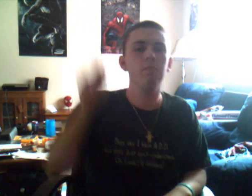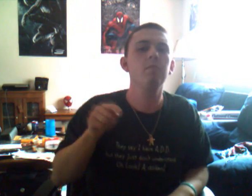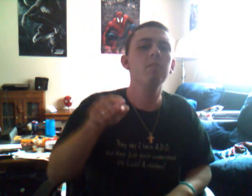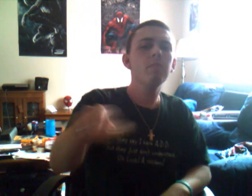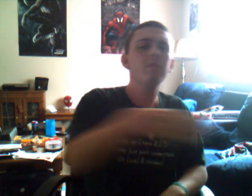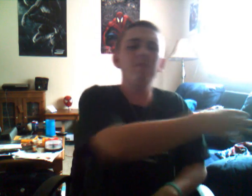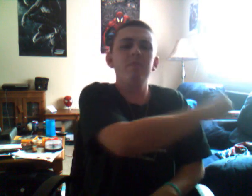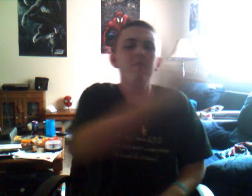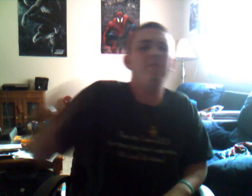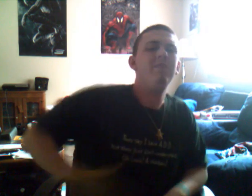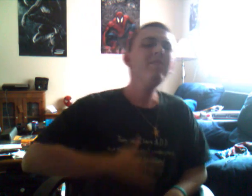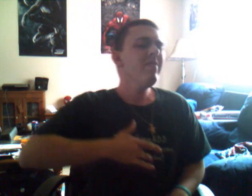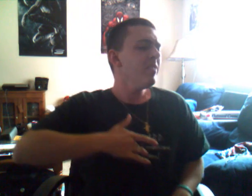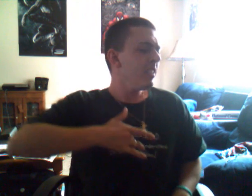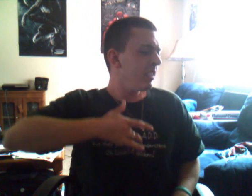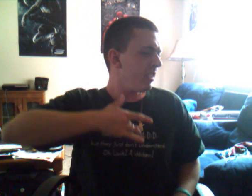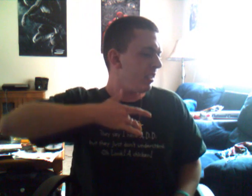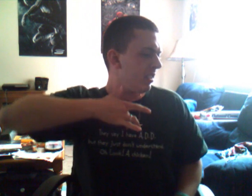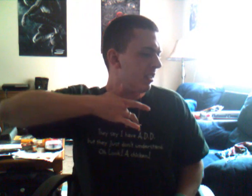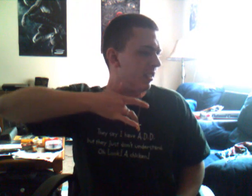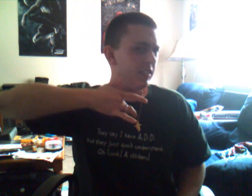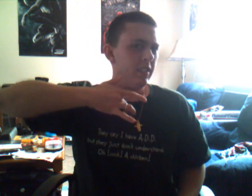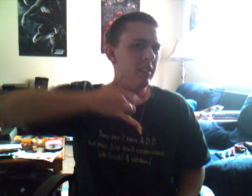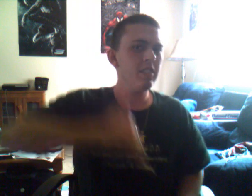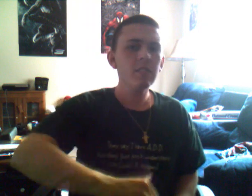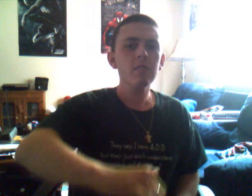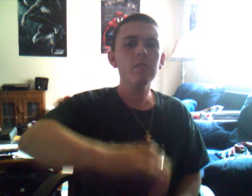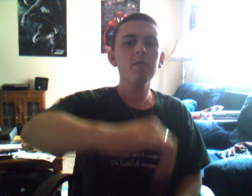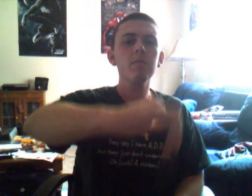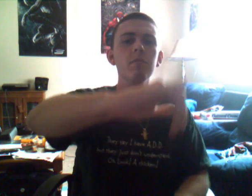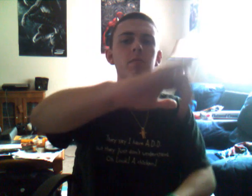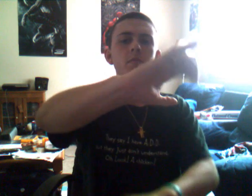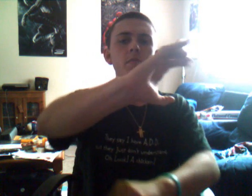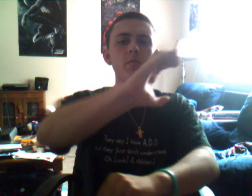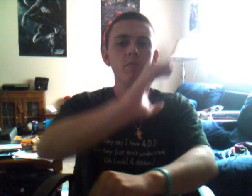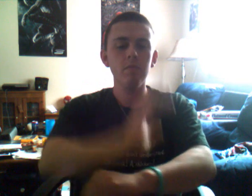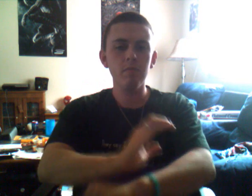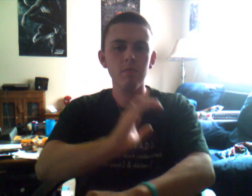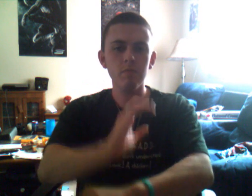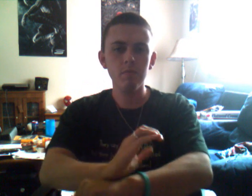you know what it feels like tonight.